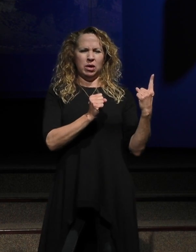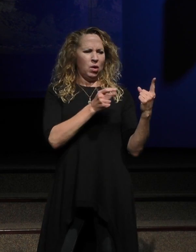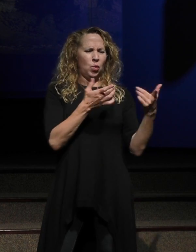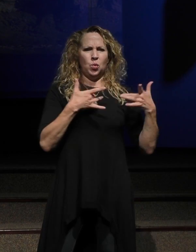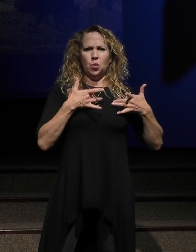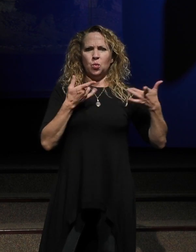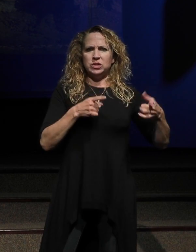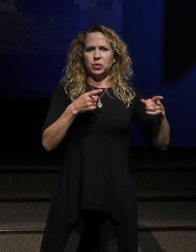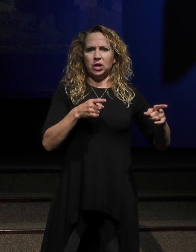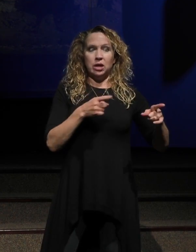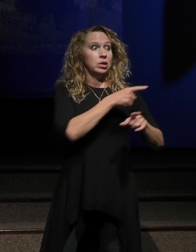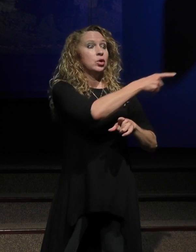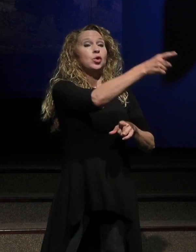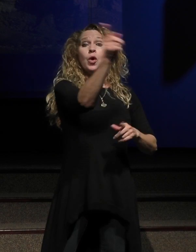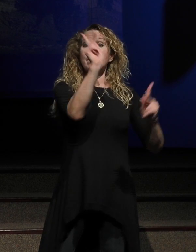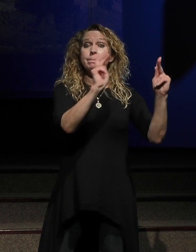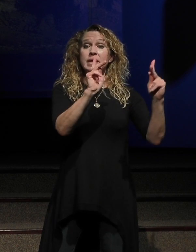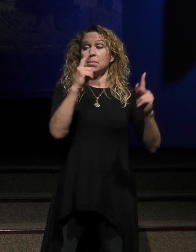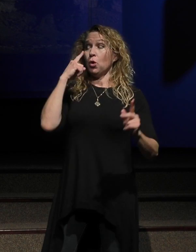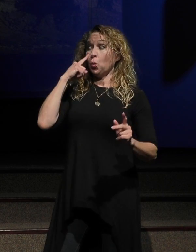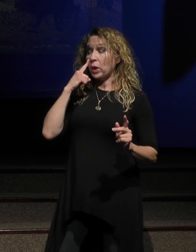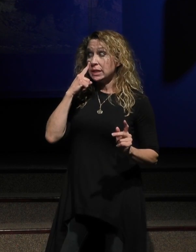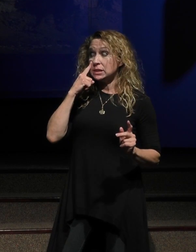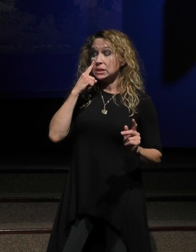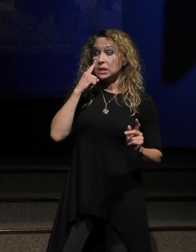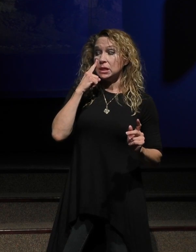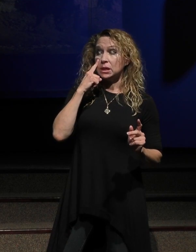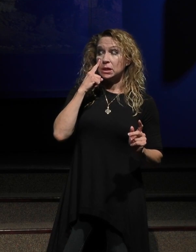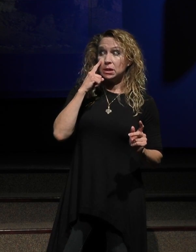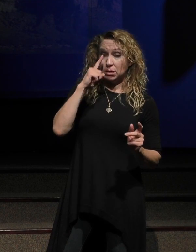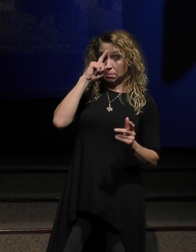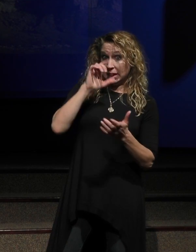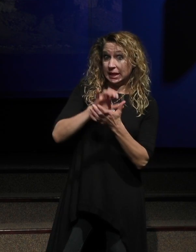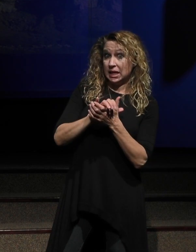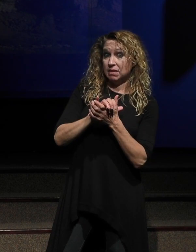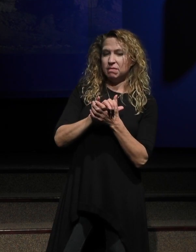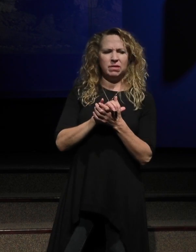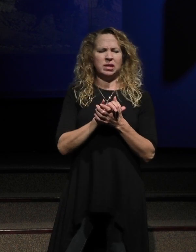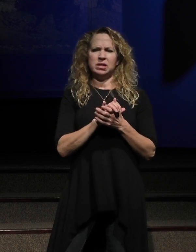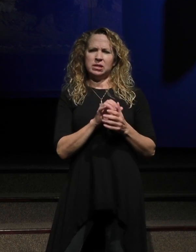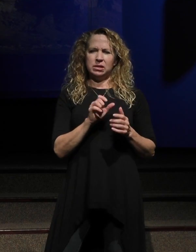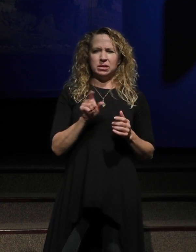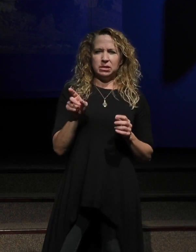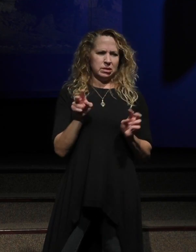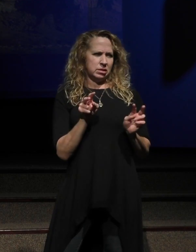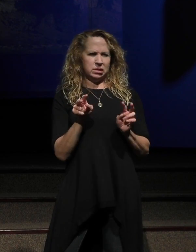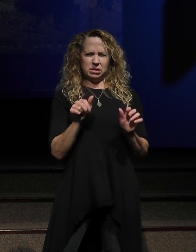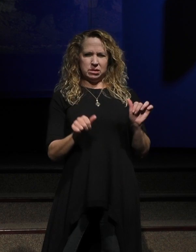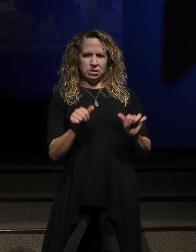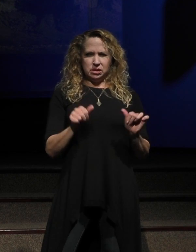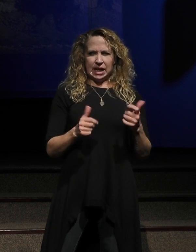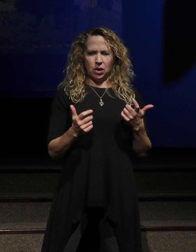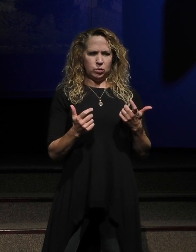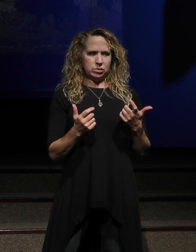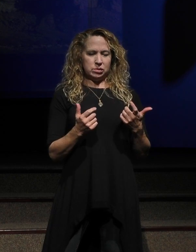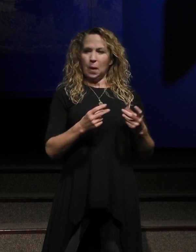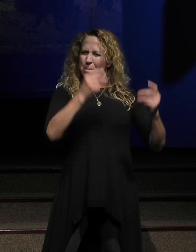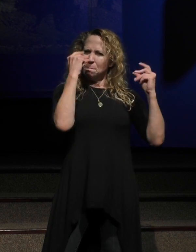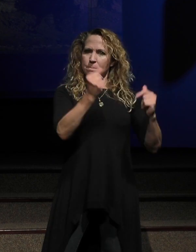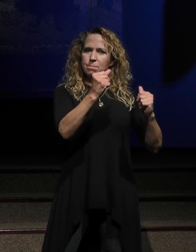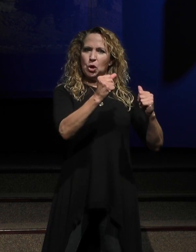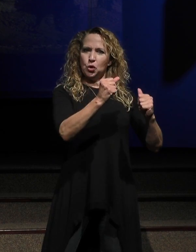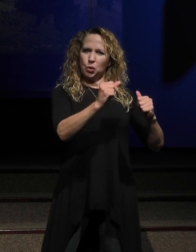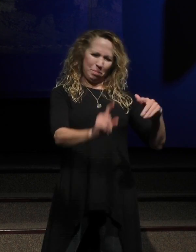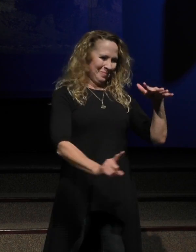do they believe? Is there a lot of doubt? Oh, he's not doing that. And all of a sudden, boom,